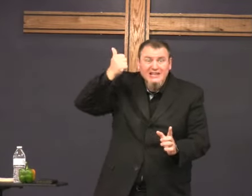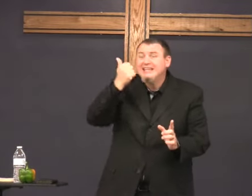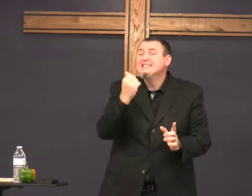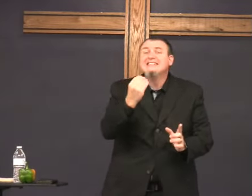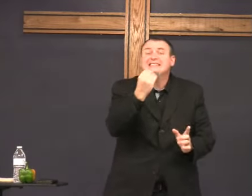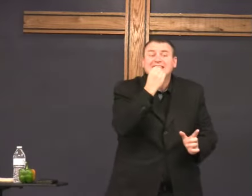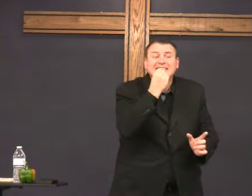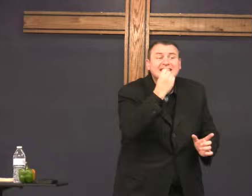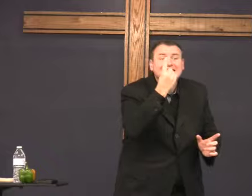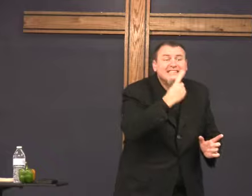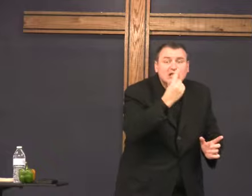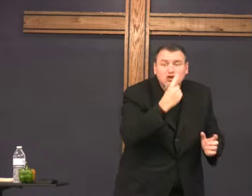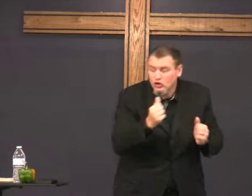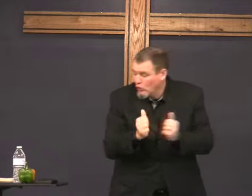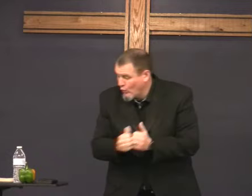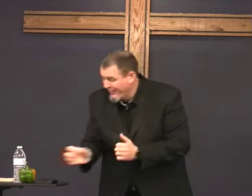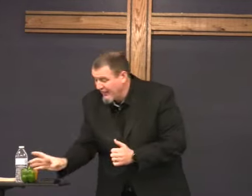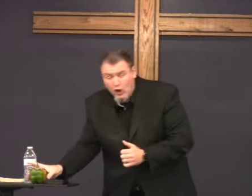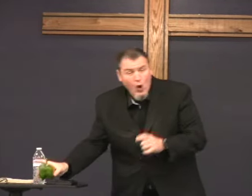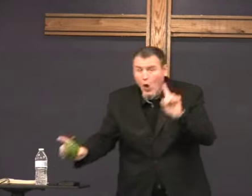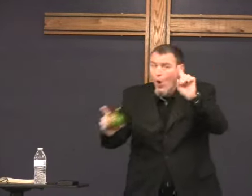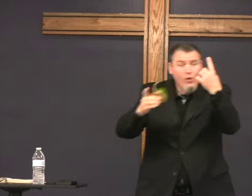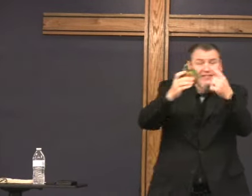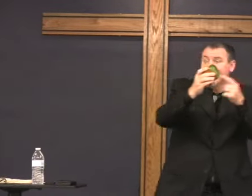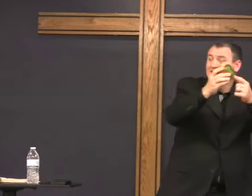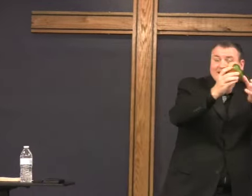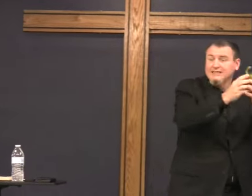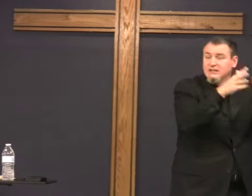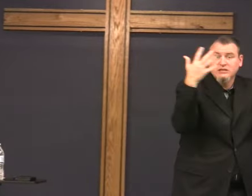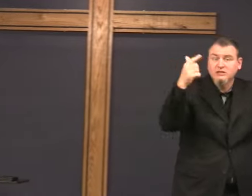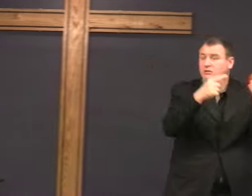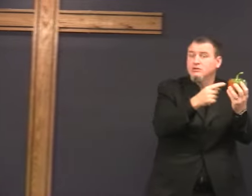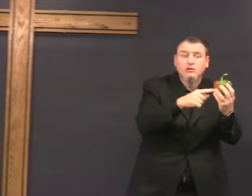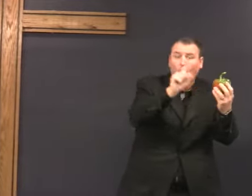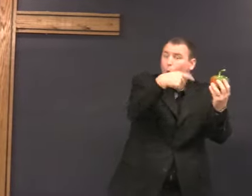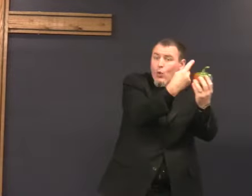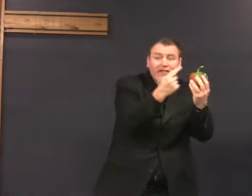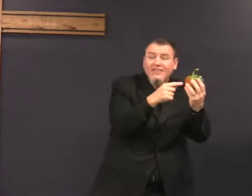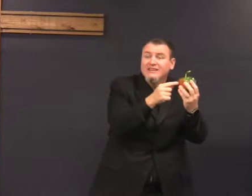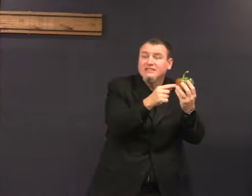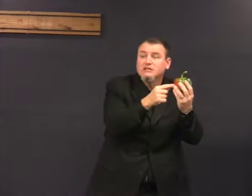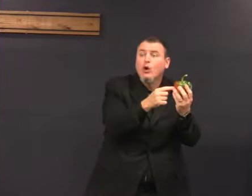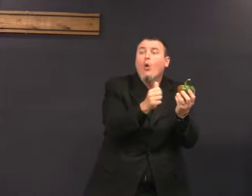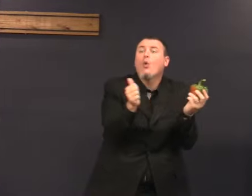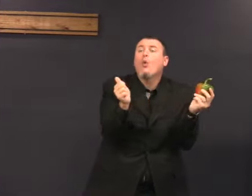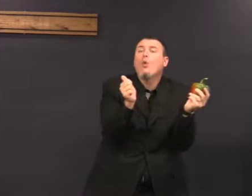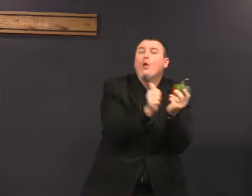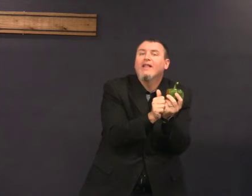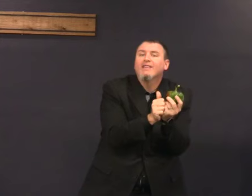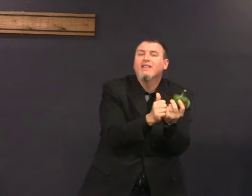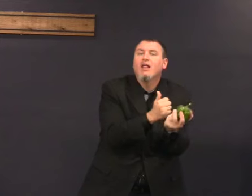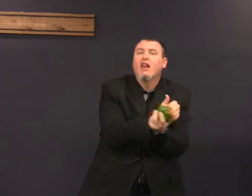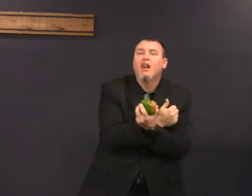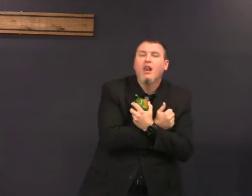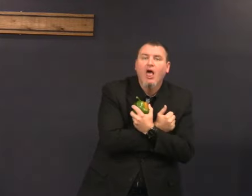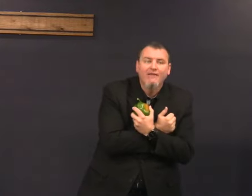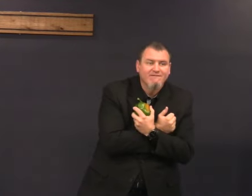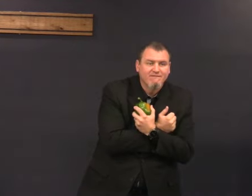would be better to eat just this green pepper with love